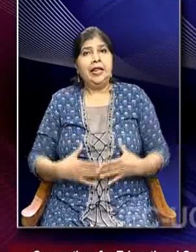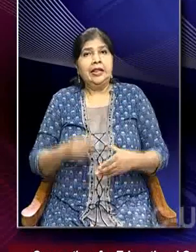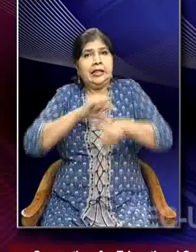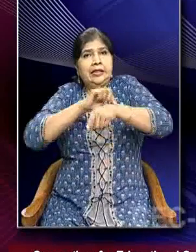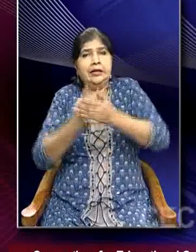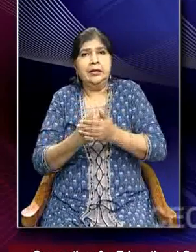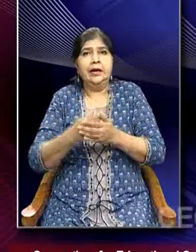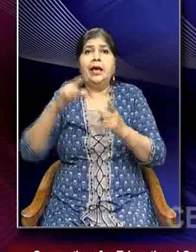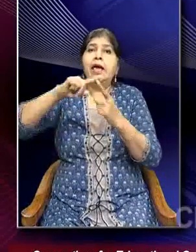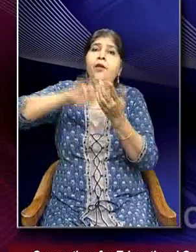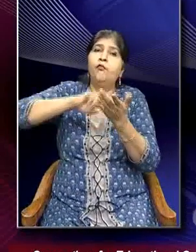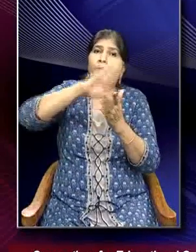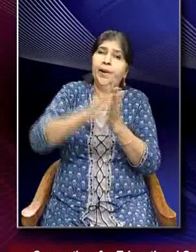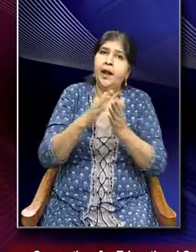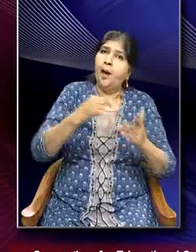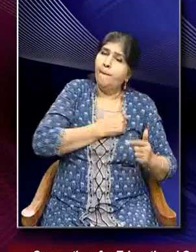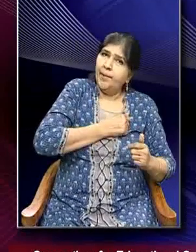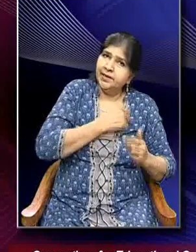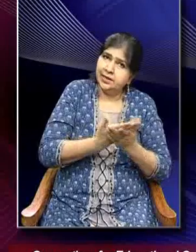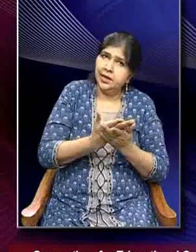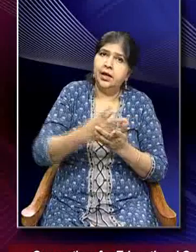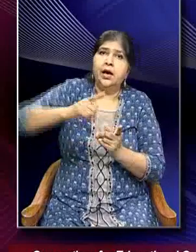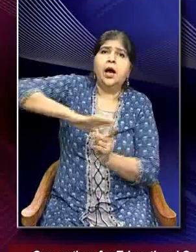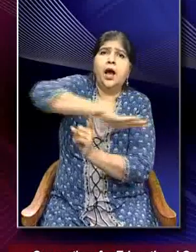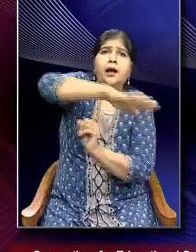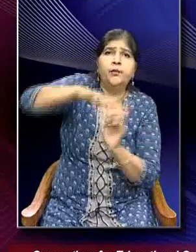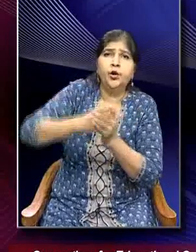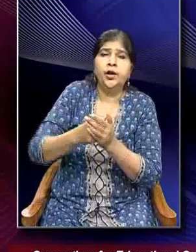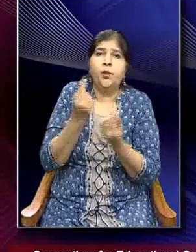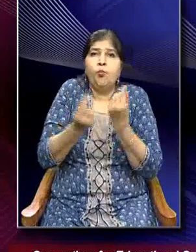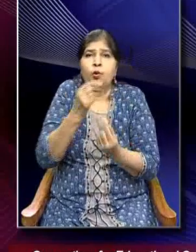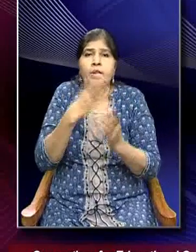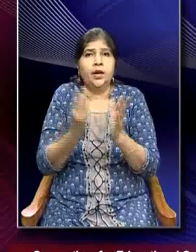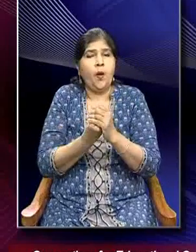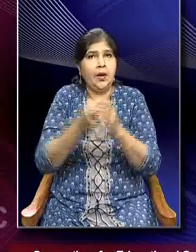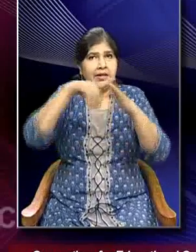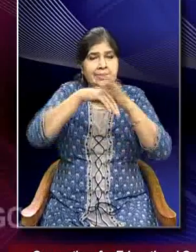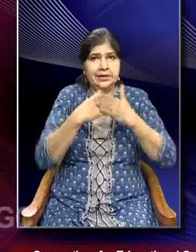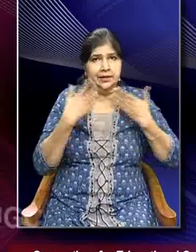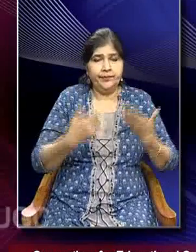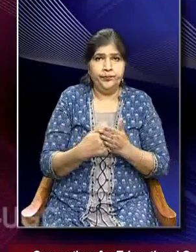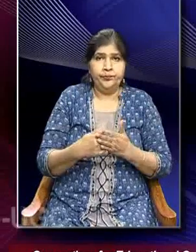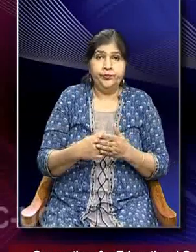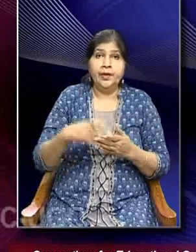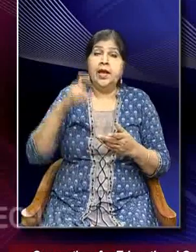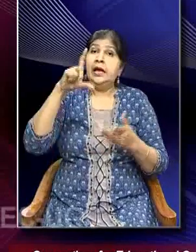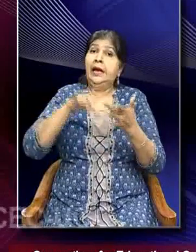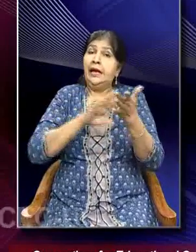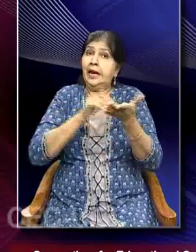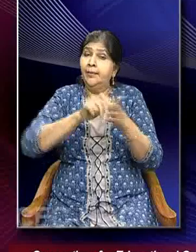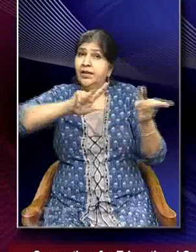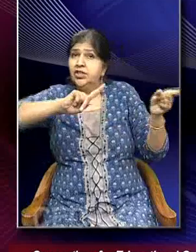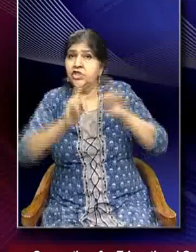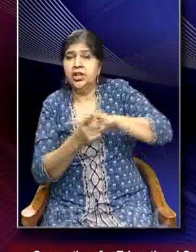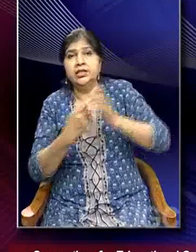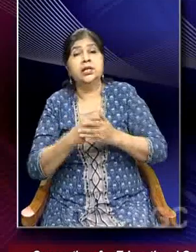environmental, personal, community, and political. Climate change is an important environmental